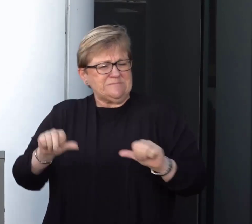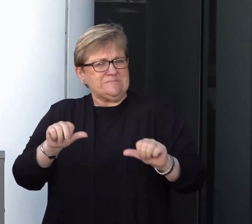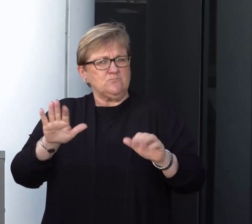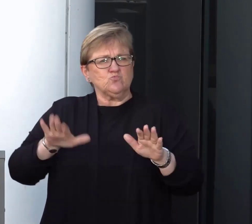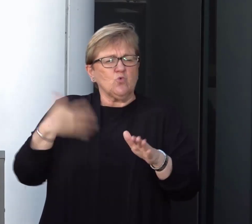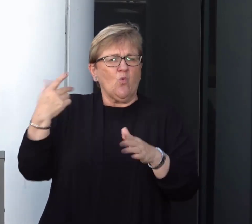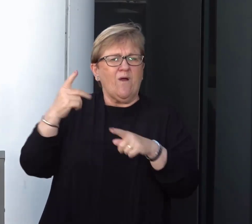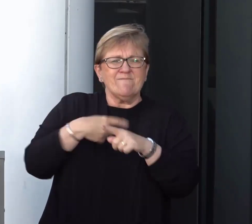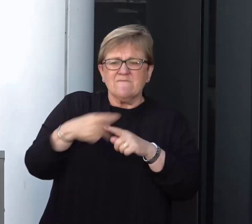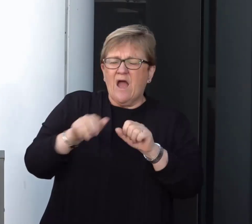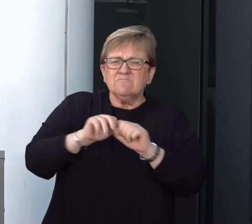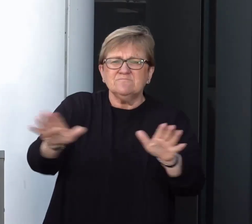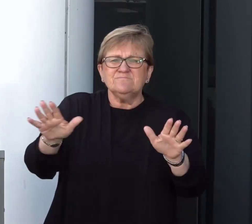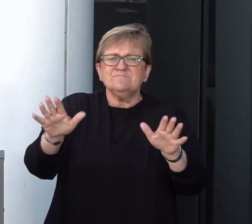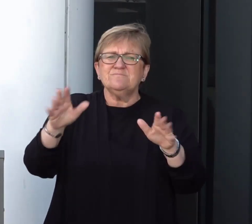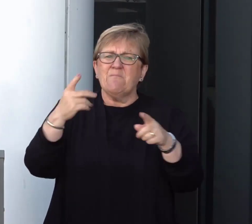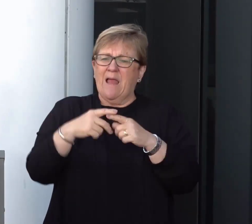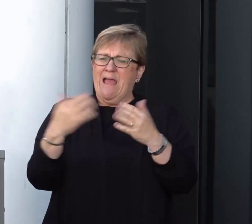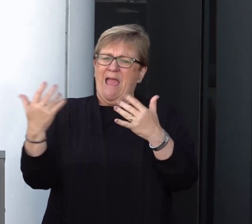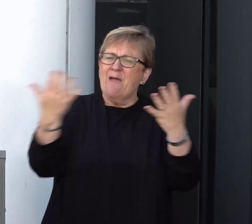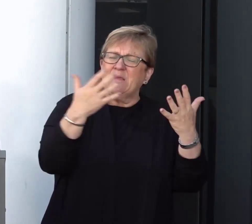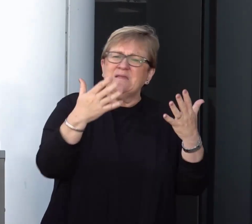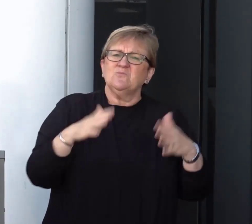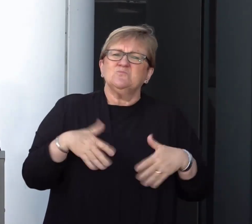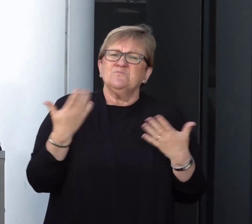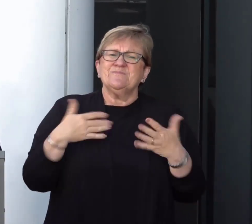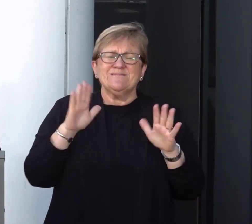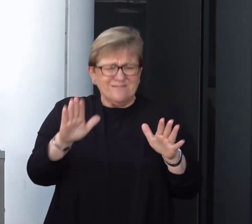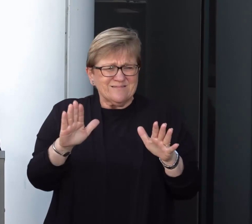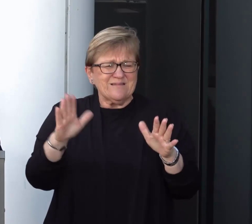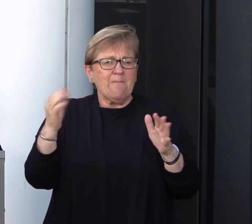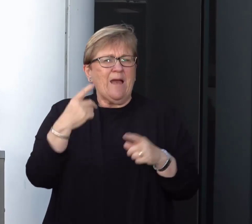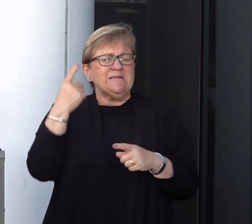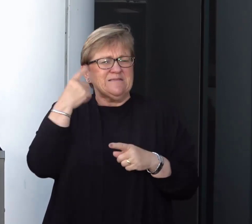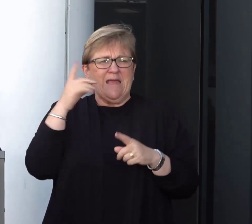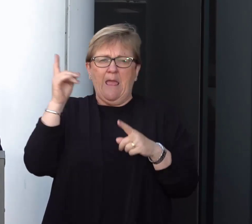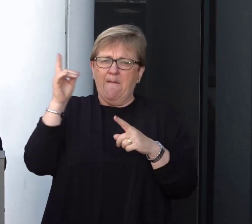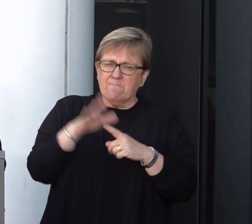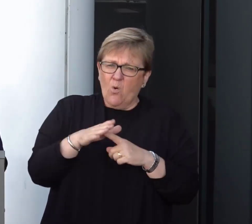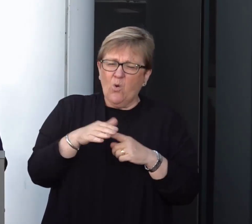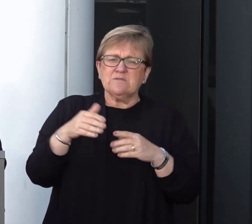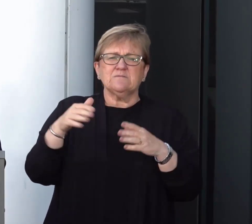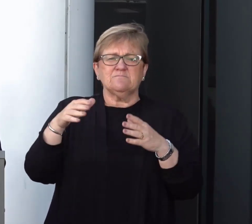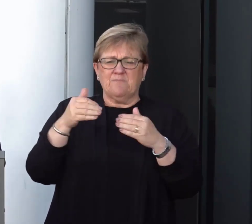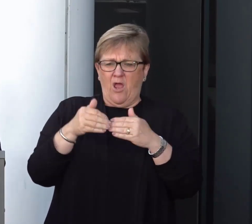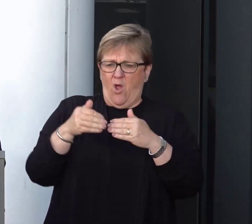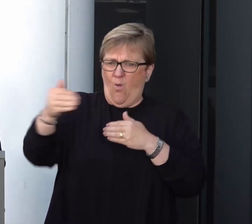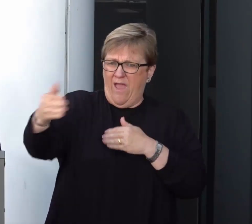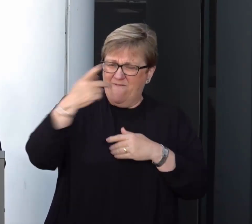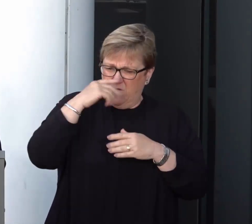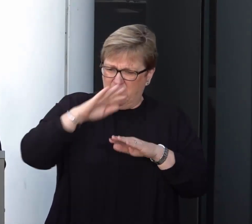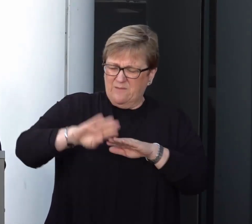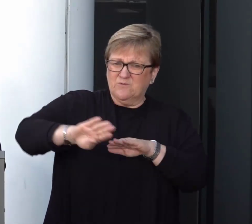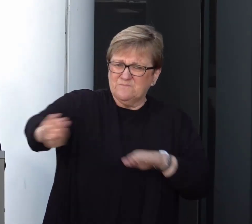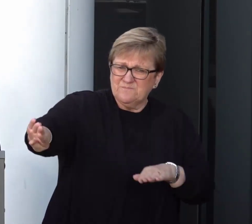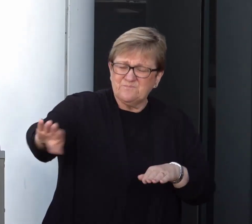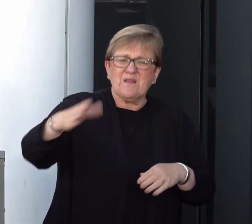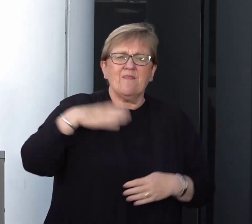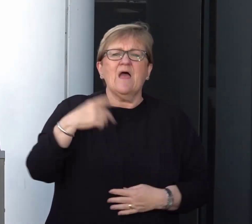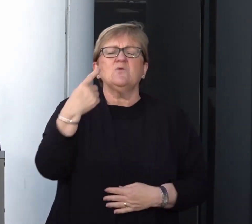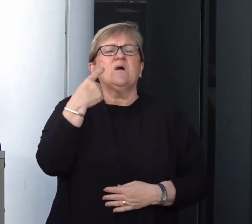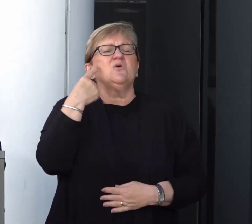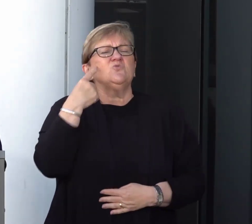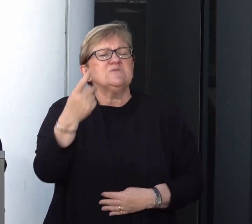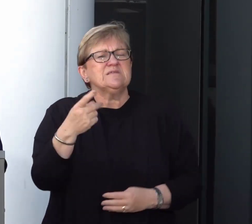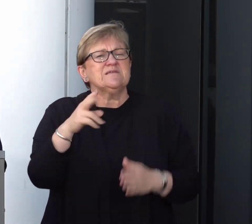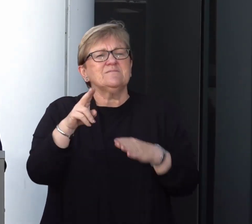the volume of that spread by just taking important social distancing measures now and that's why you've seen